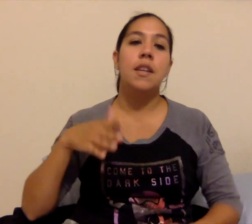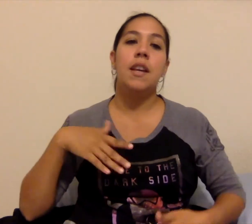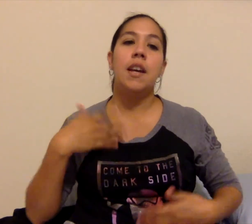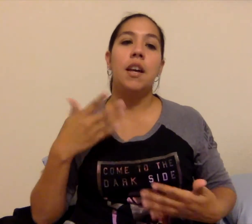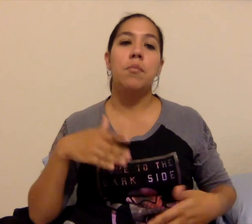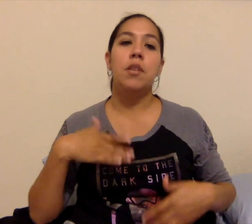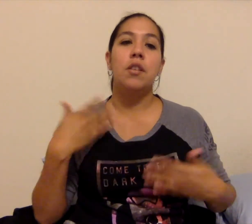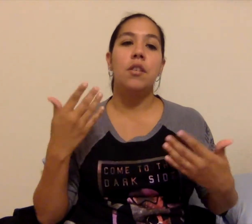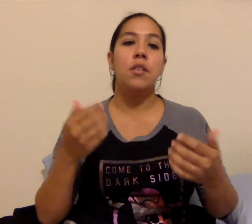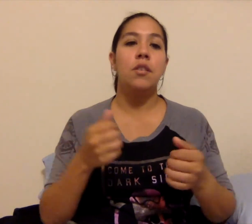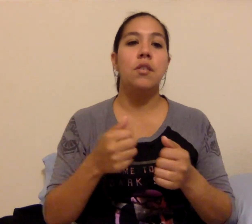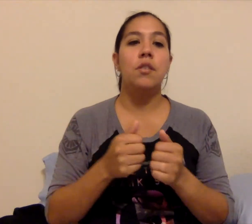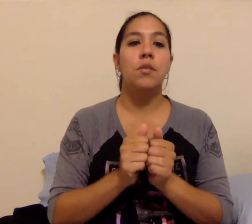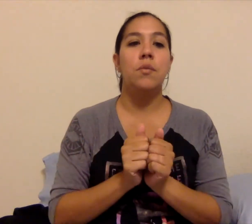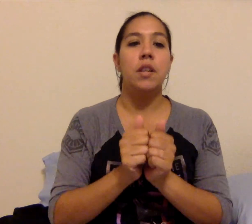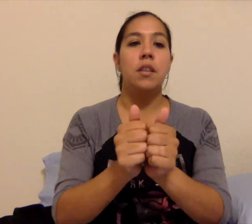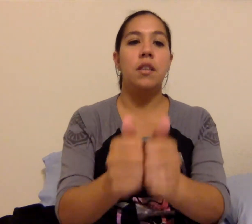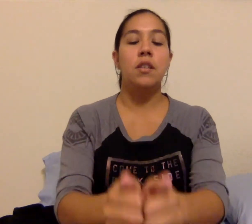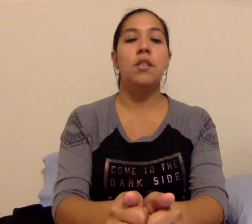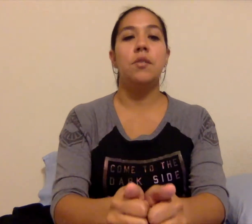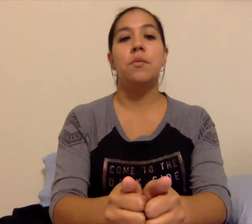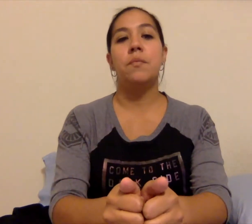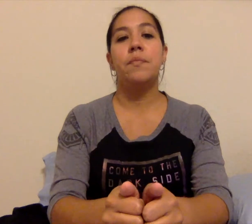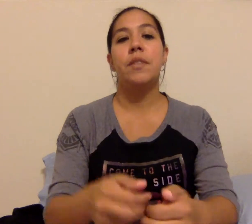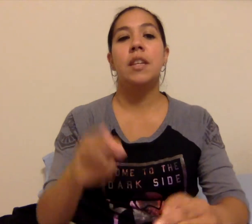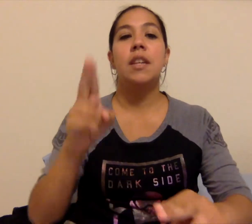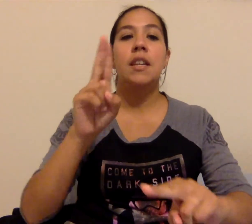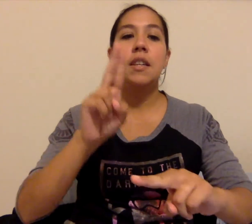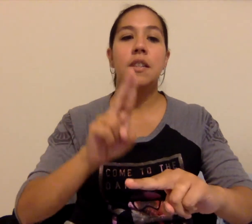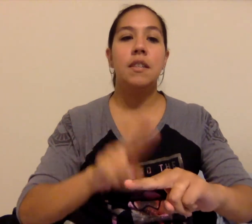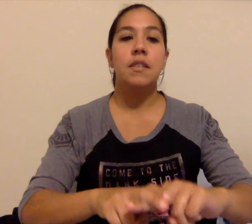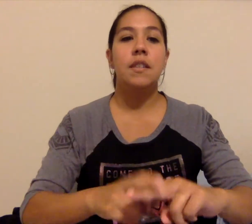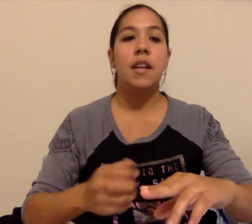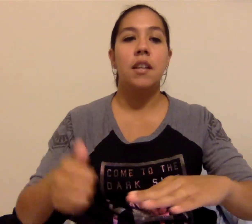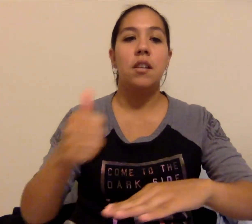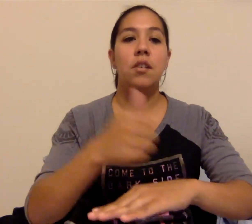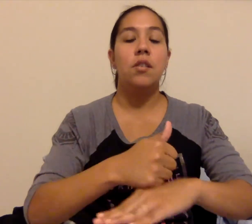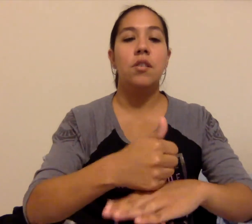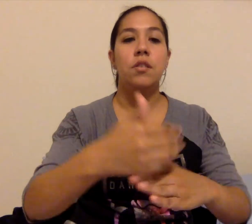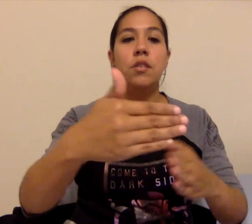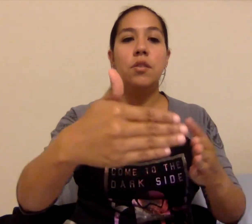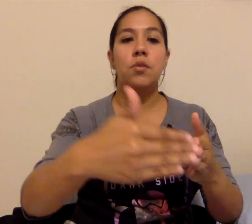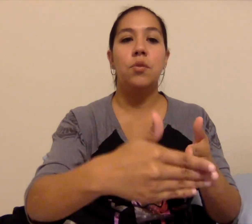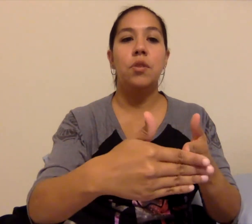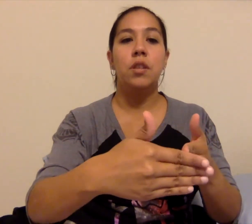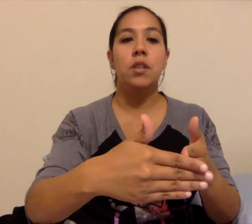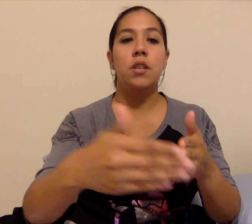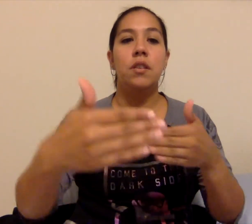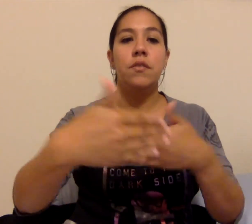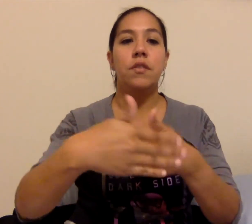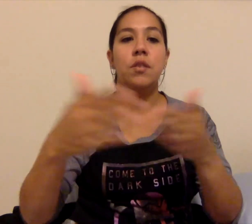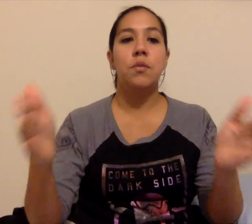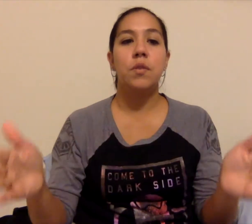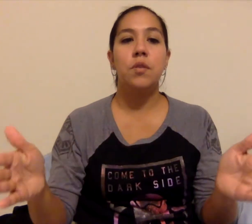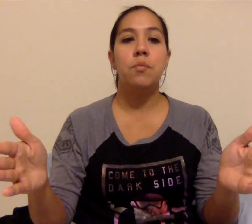happier with you. Sat on the corner of the room,